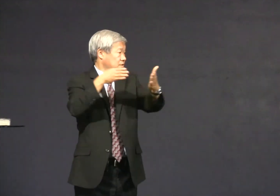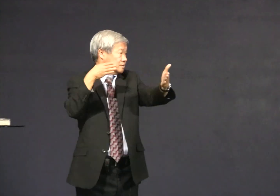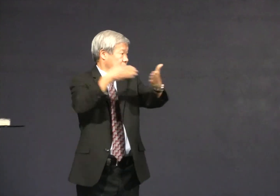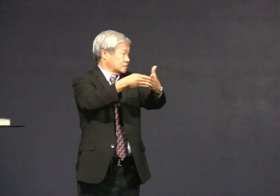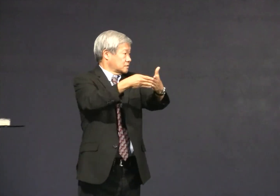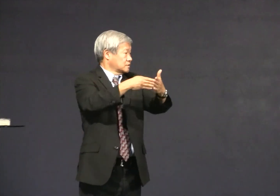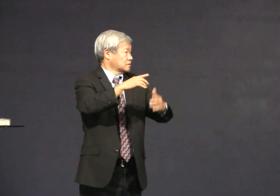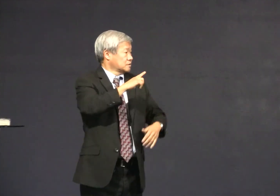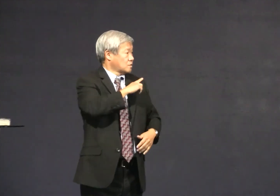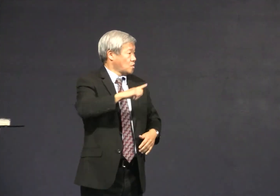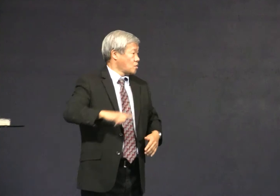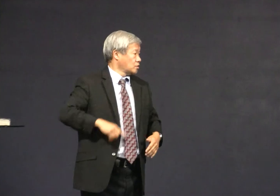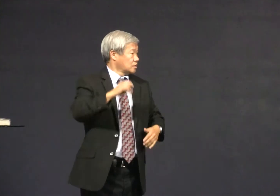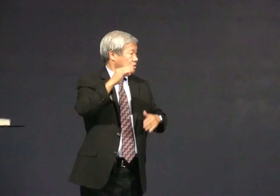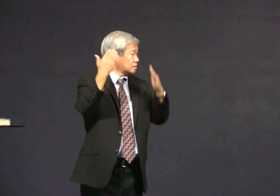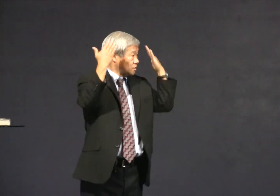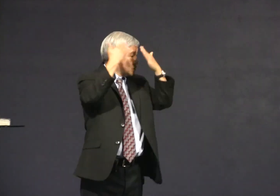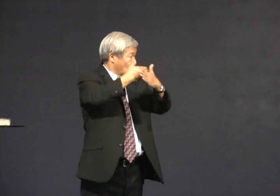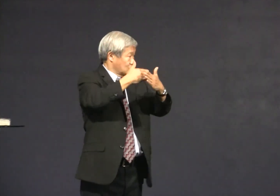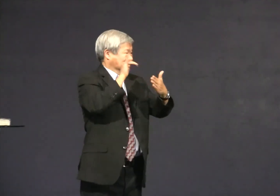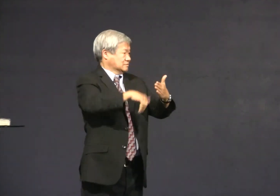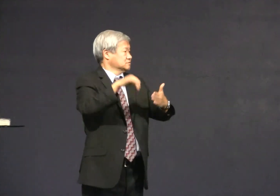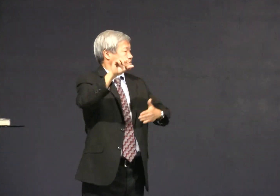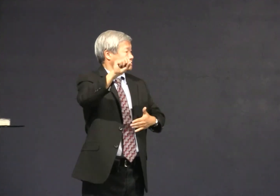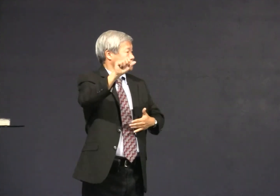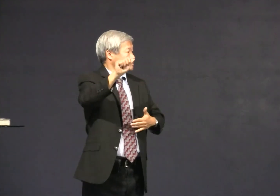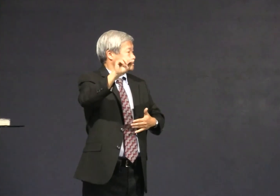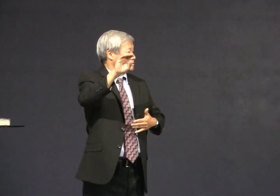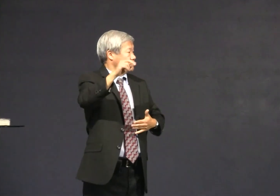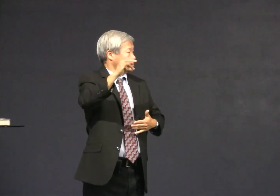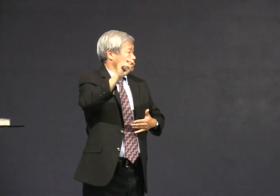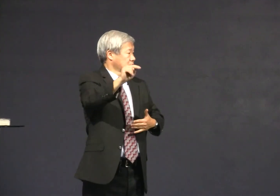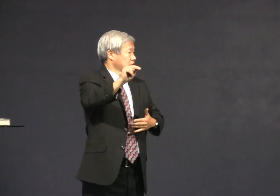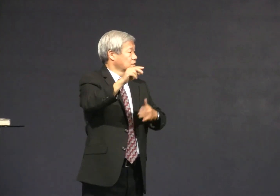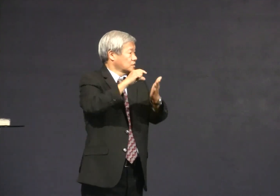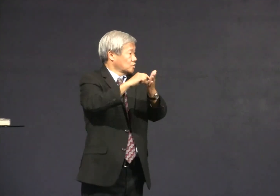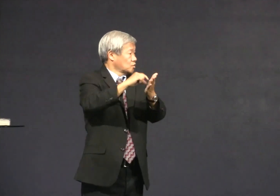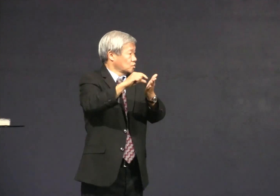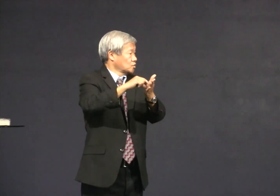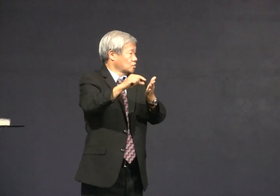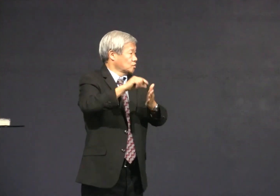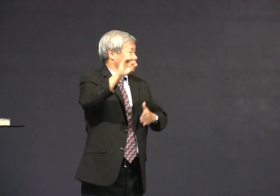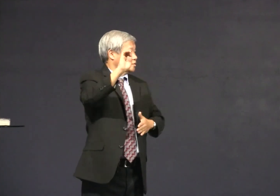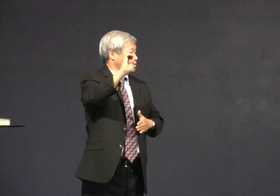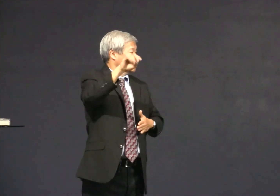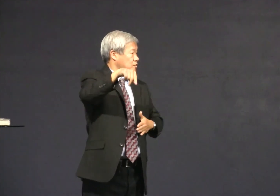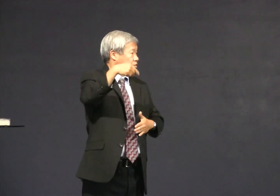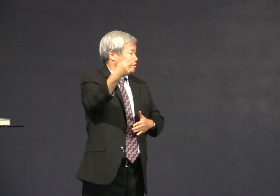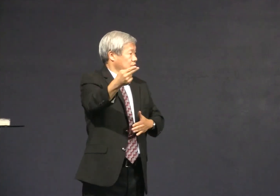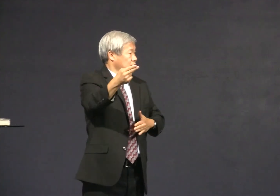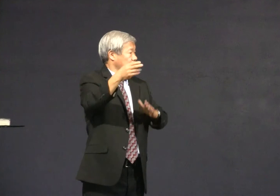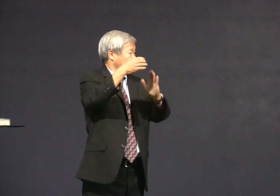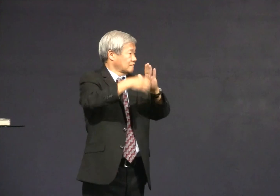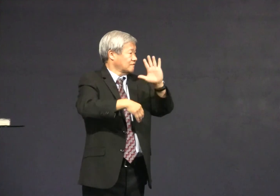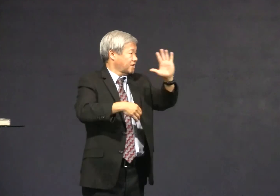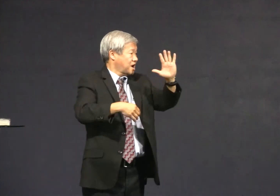there are biblical verses against the Lord of darkness or Samhain in Ephesians 5